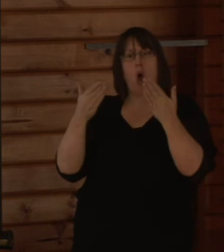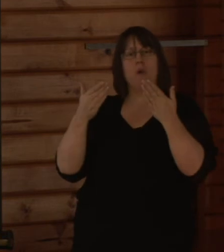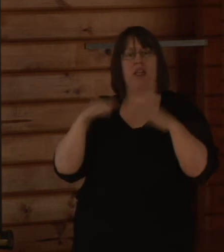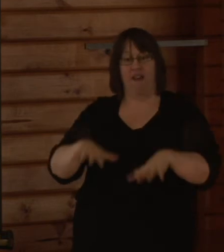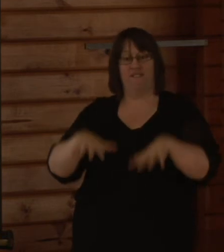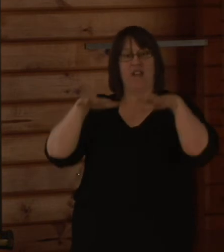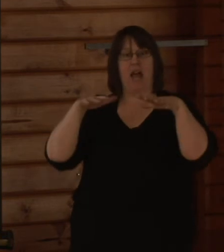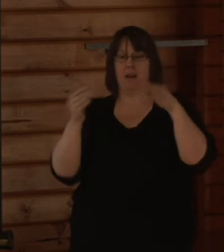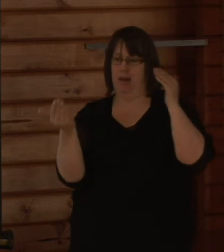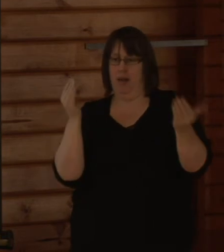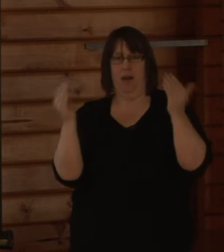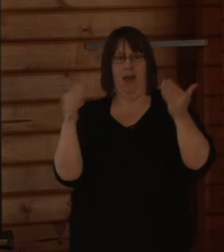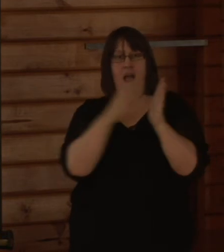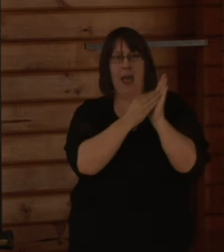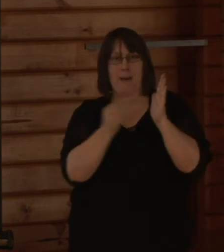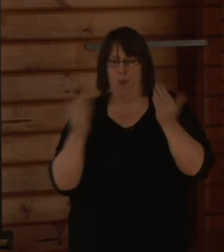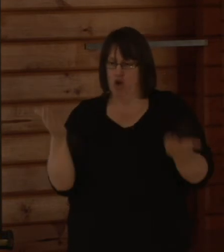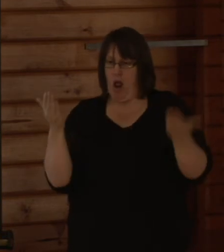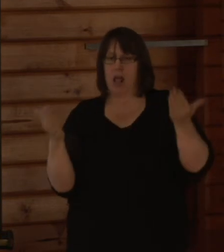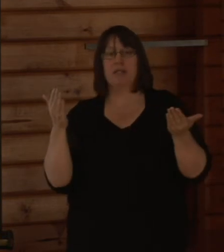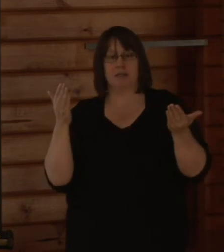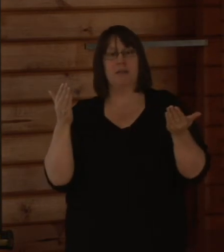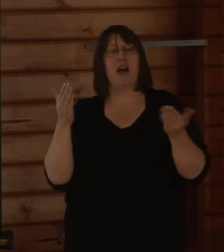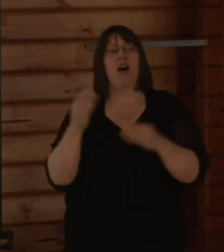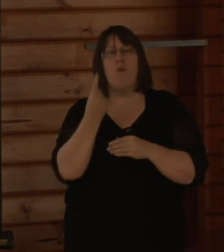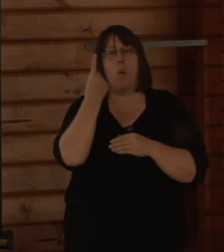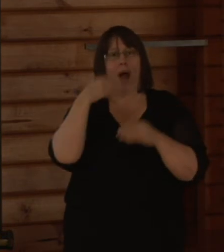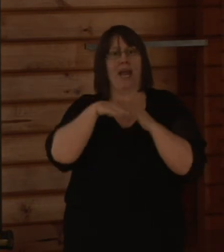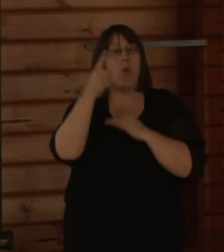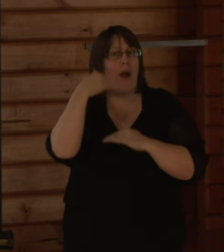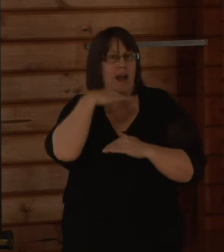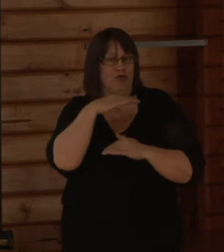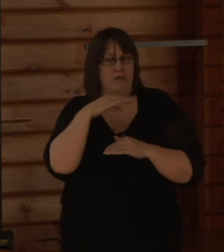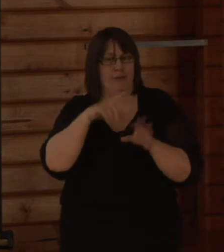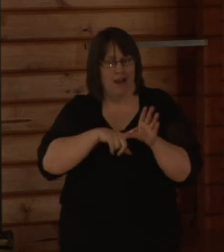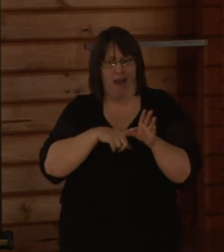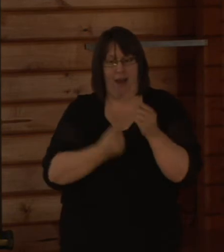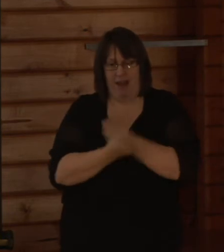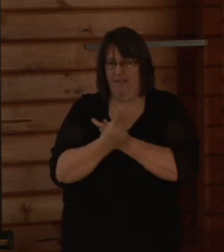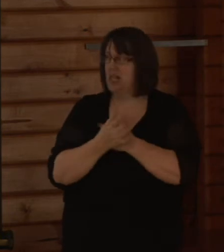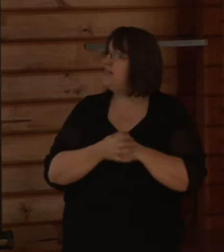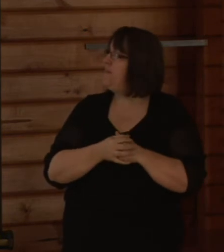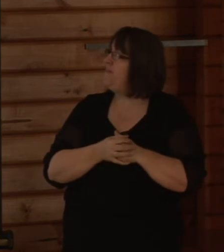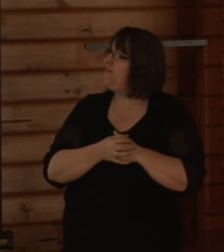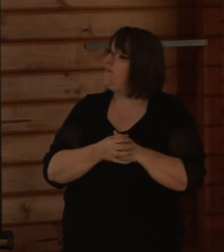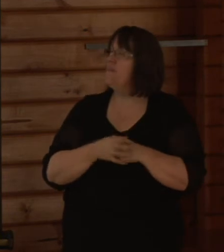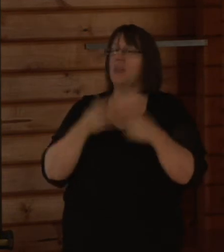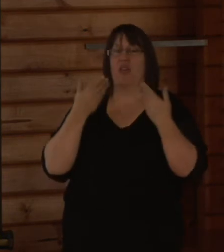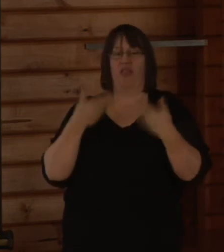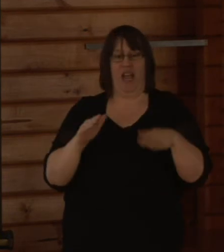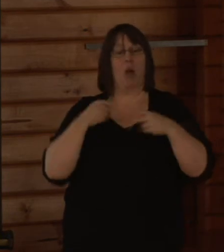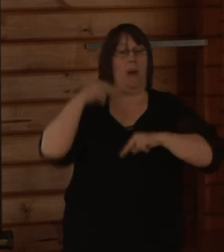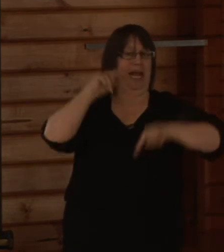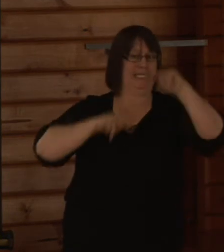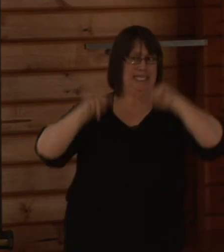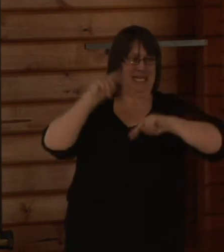where flooding occurs in the 1 in 100 year event. We then undertake an assessment process